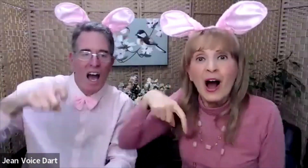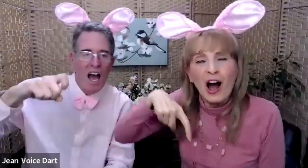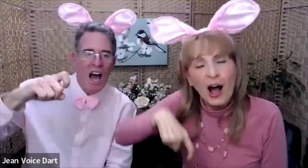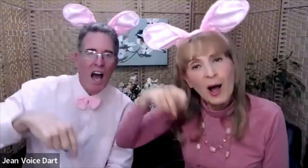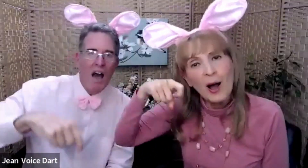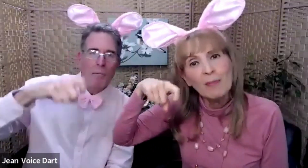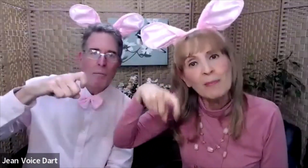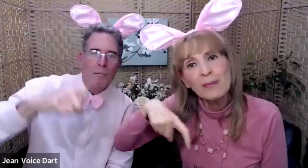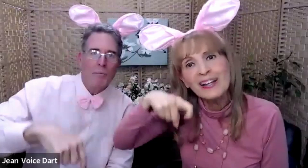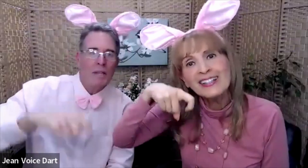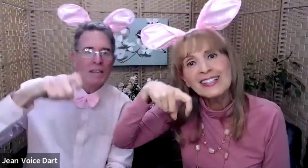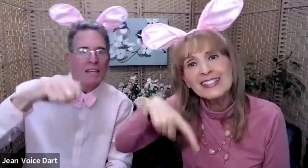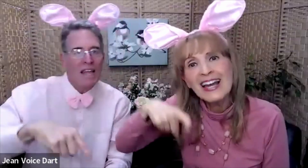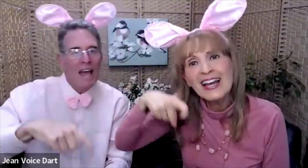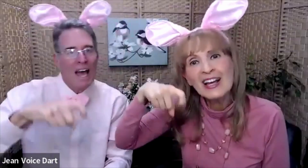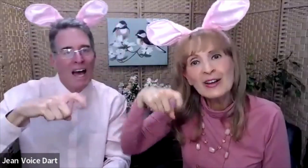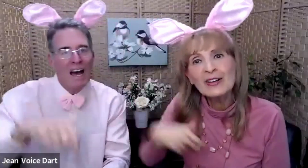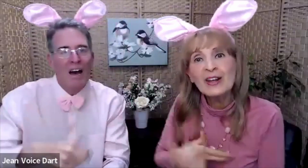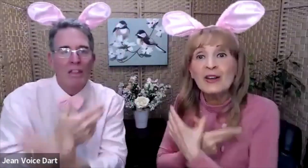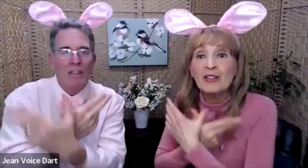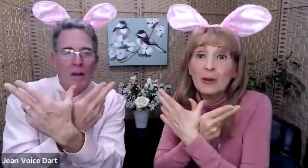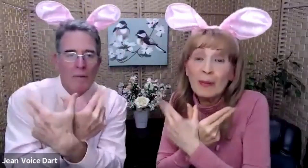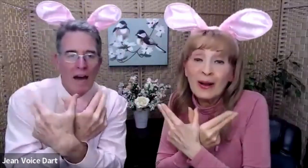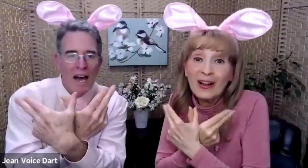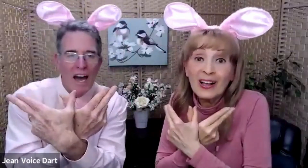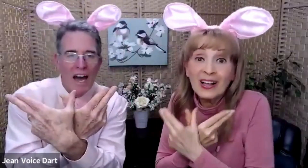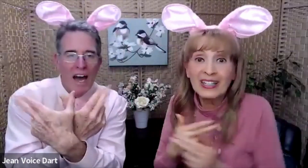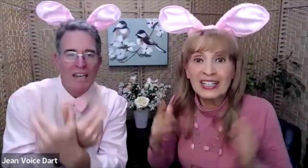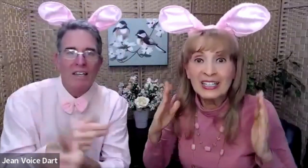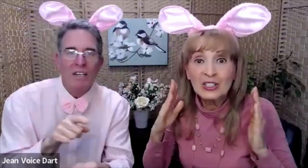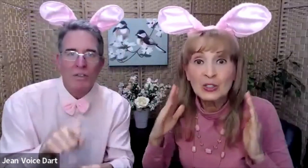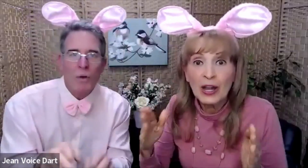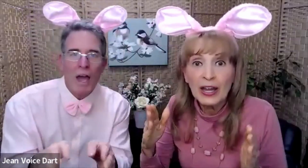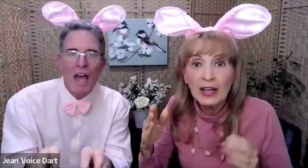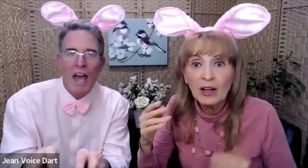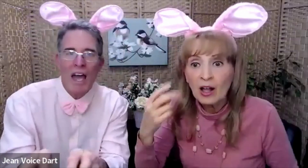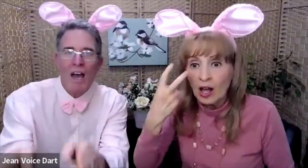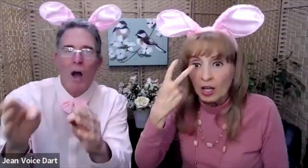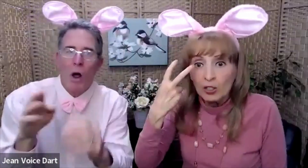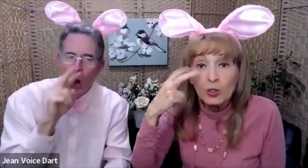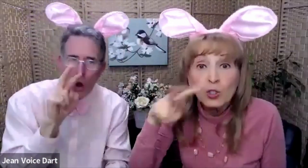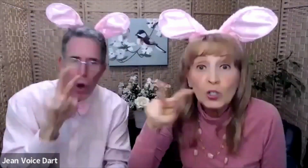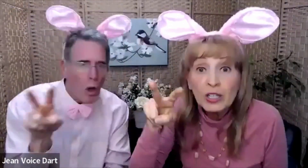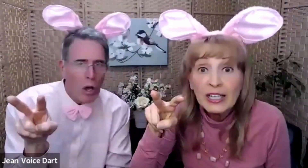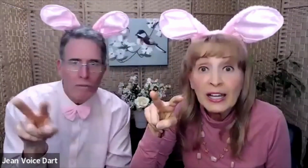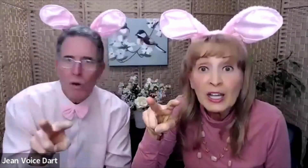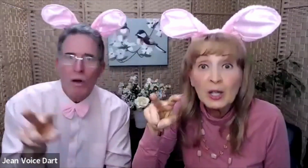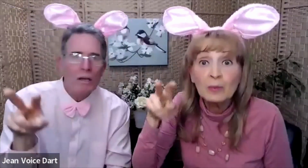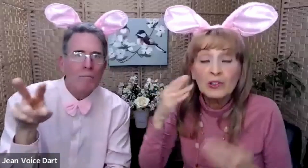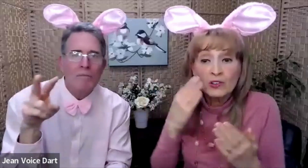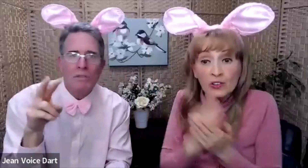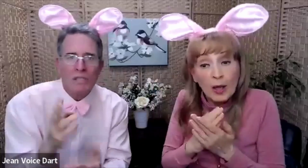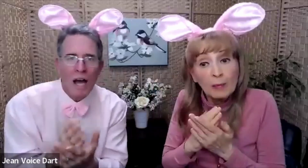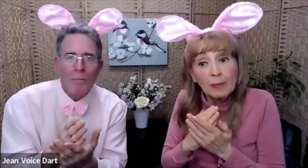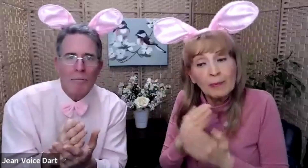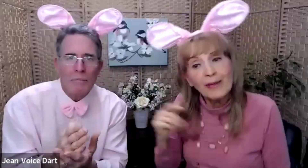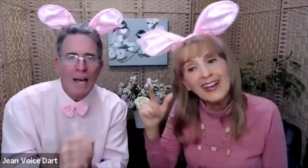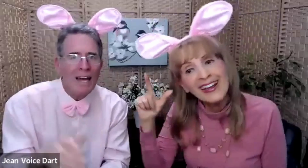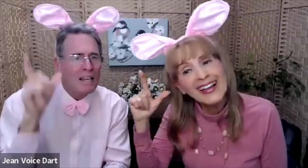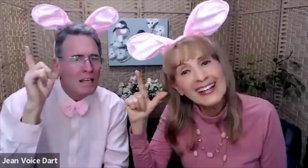Hopping down the bounty trail. Look at him, stop and